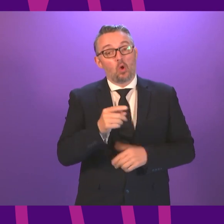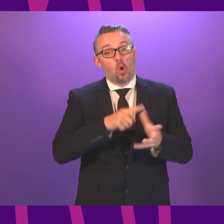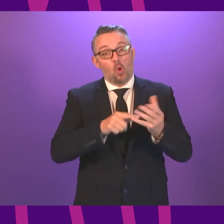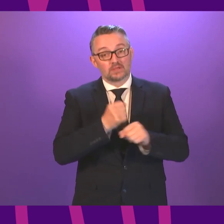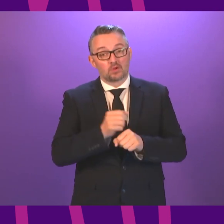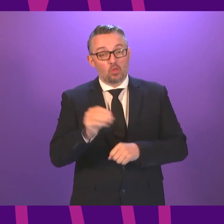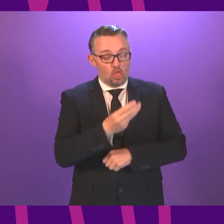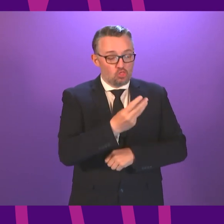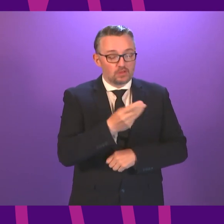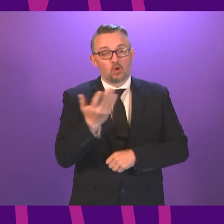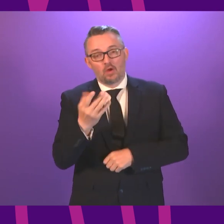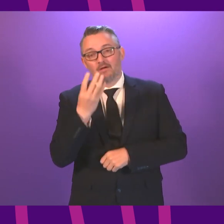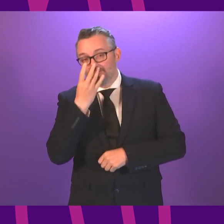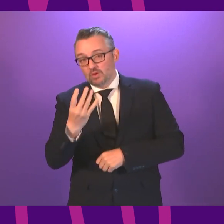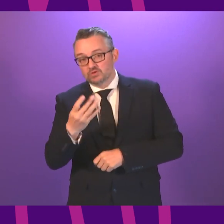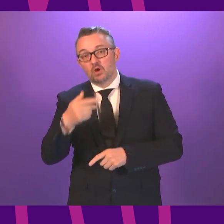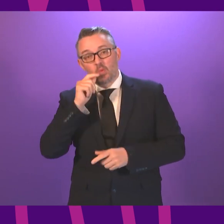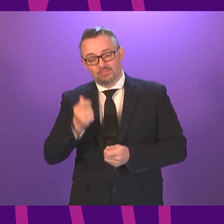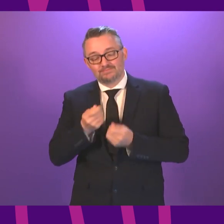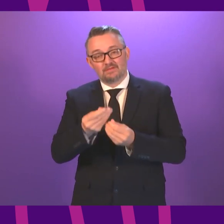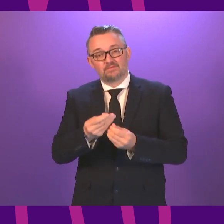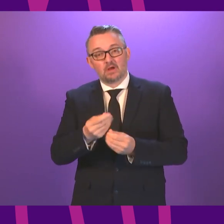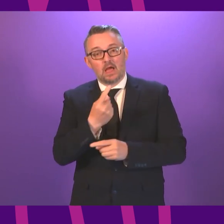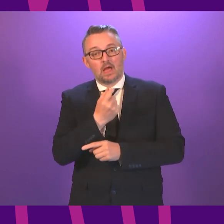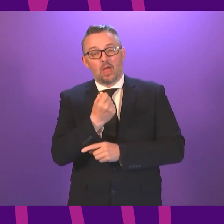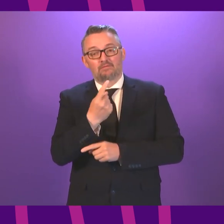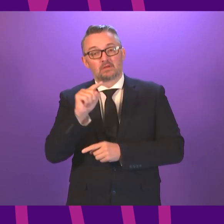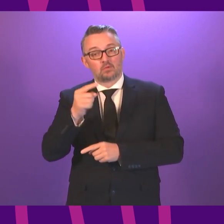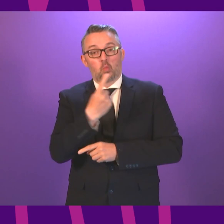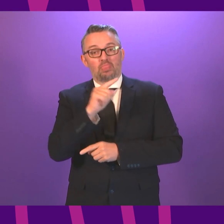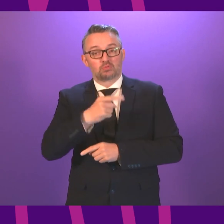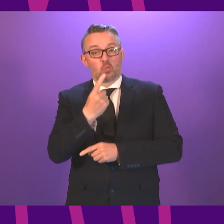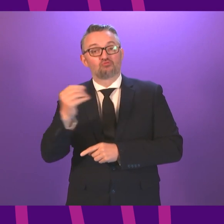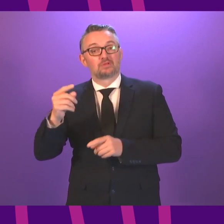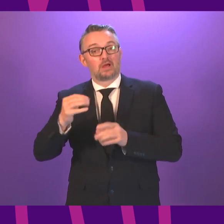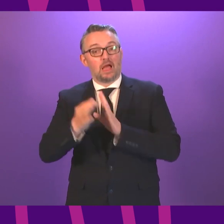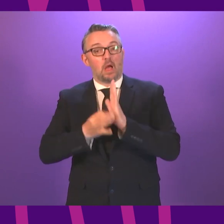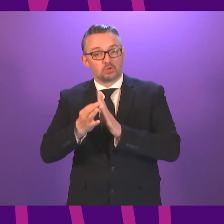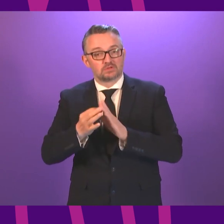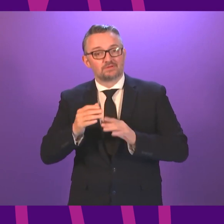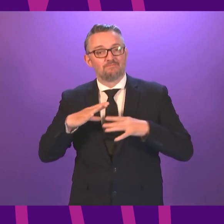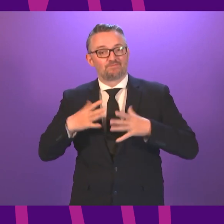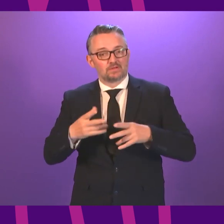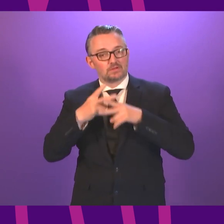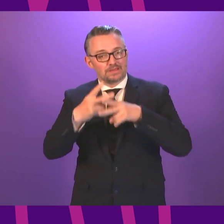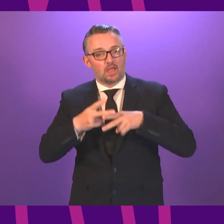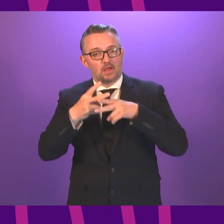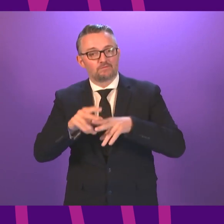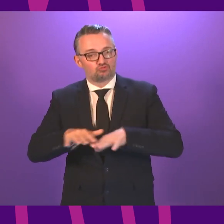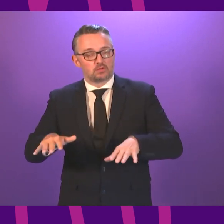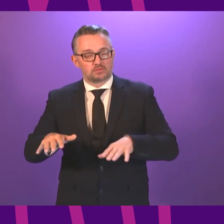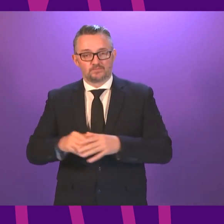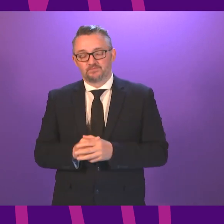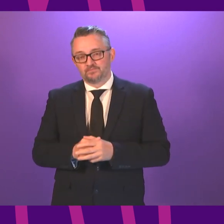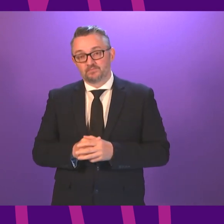need it most will be eligible for more than 1,100 hours of free early learning and childcare each year. In this